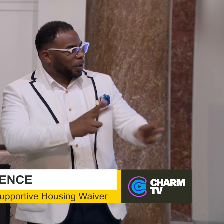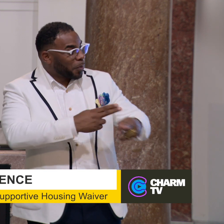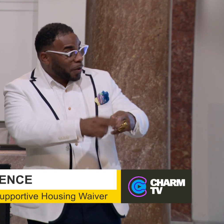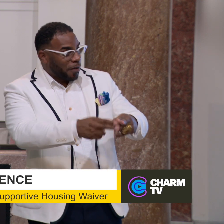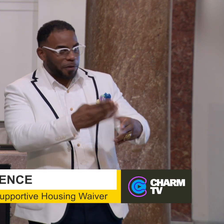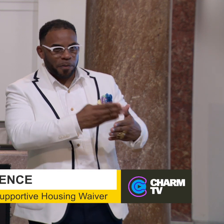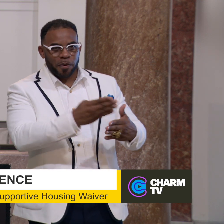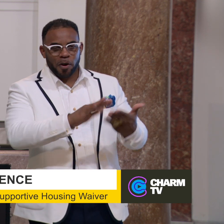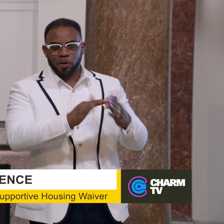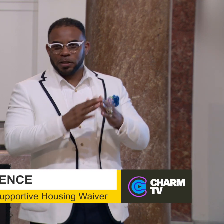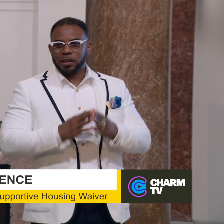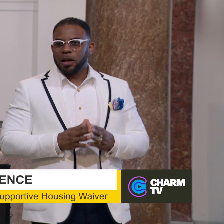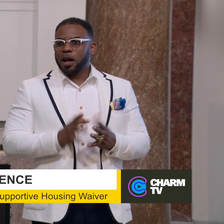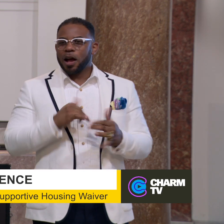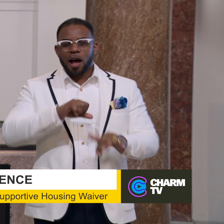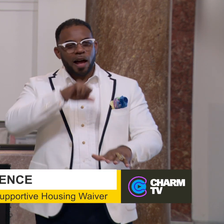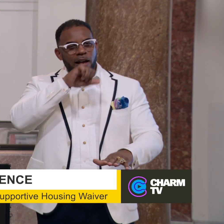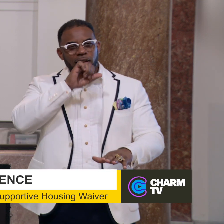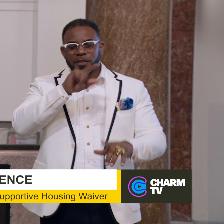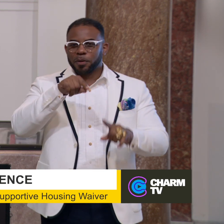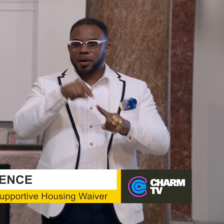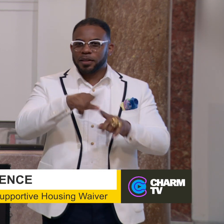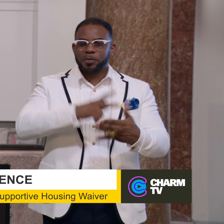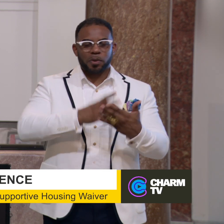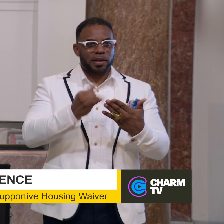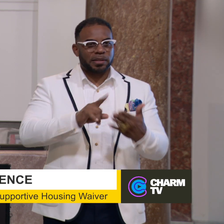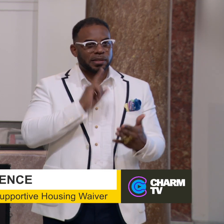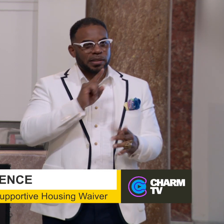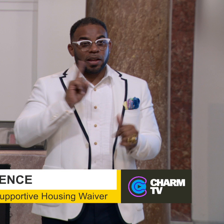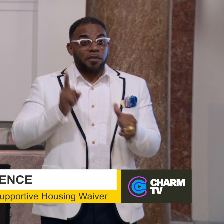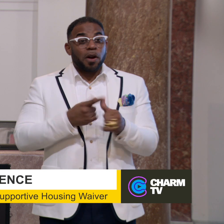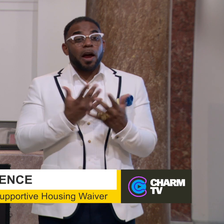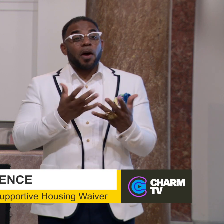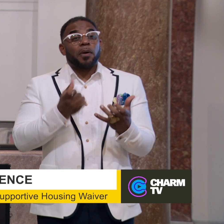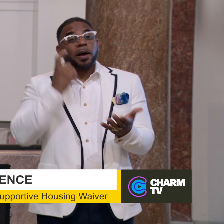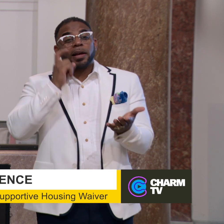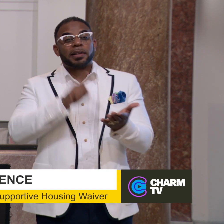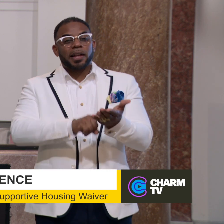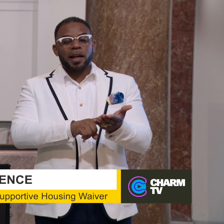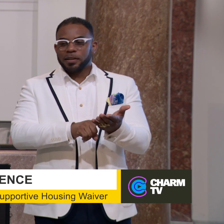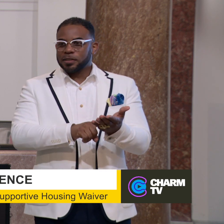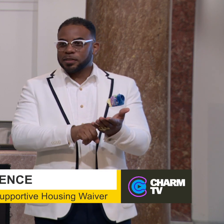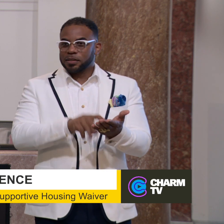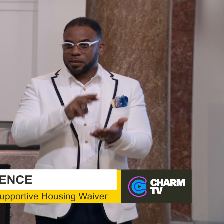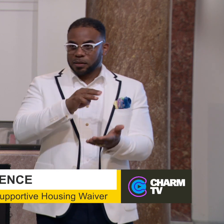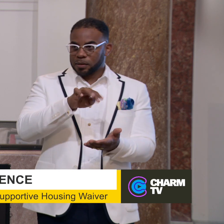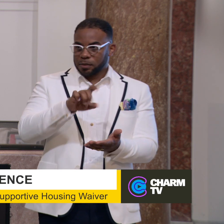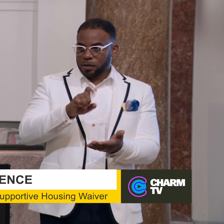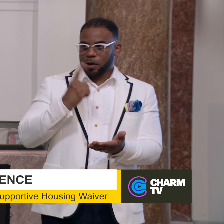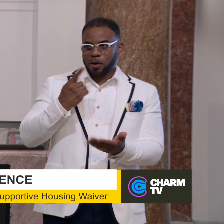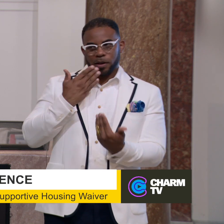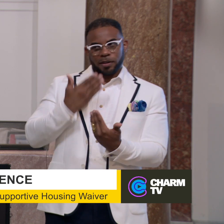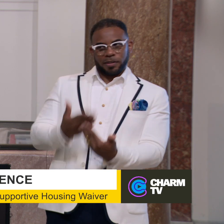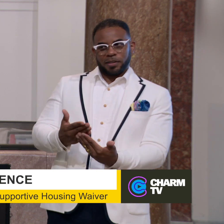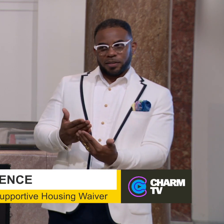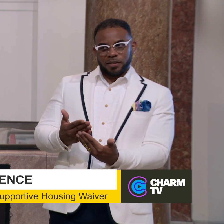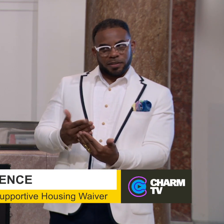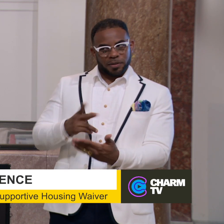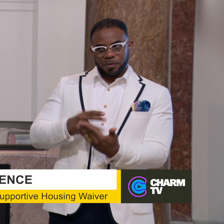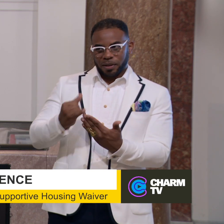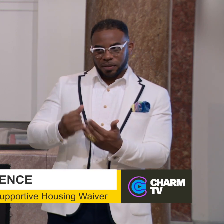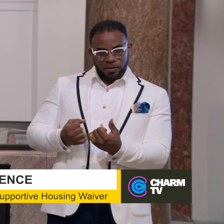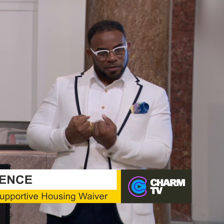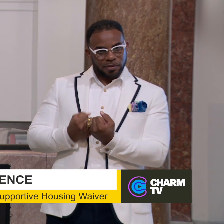in Baltimore City. What I love about this project is first I want to acknowledge Michelle Owens Good has been a part of this